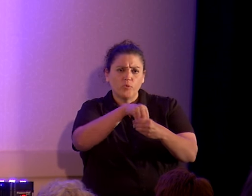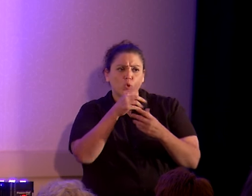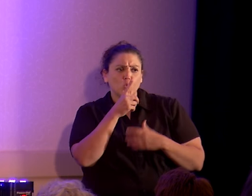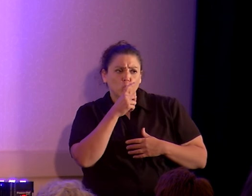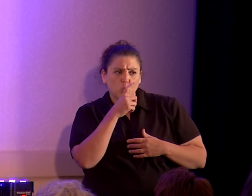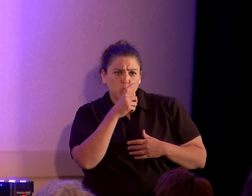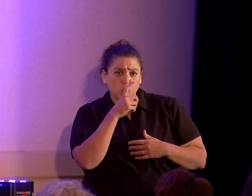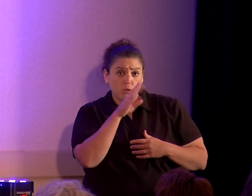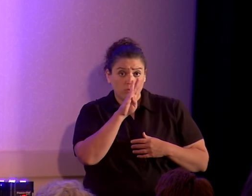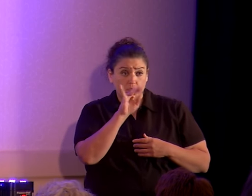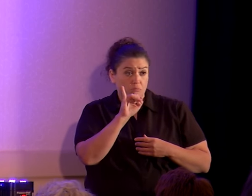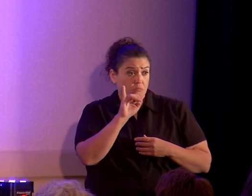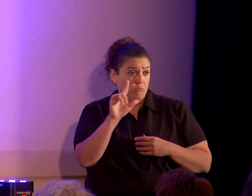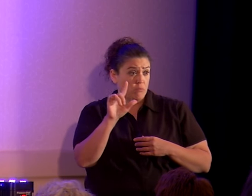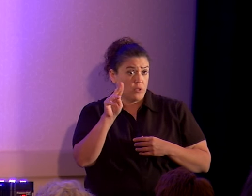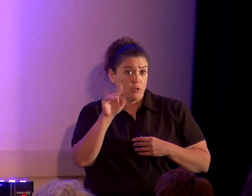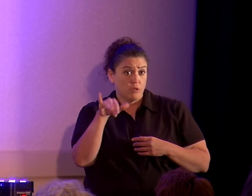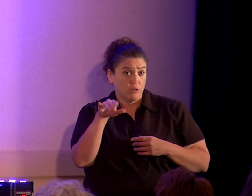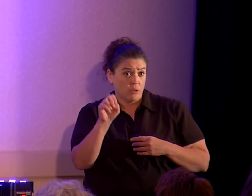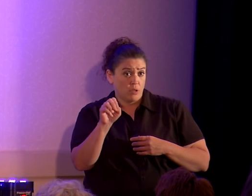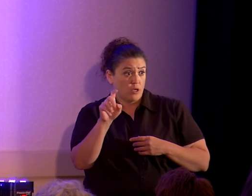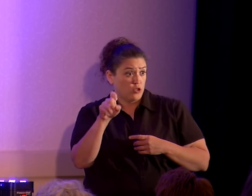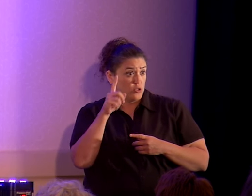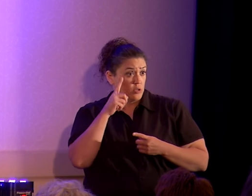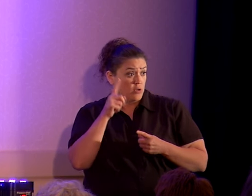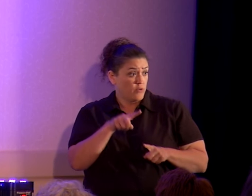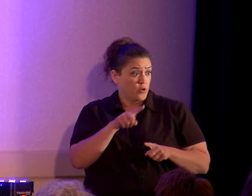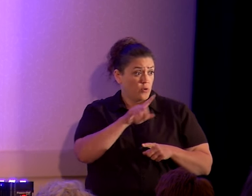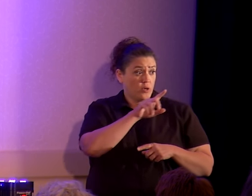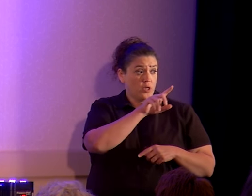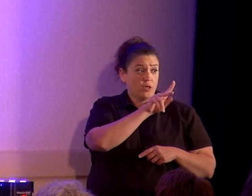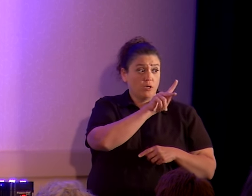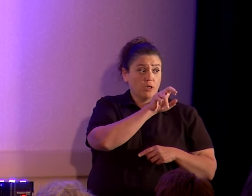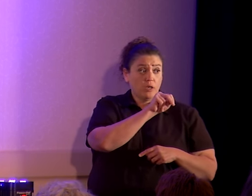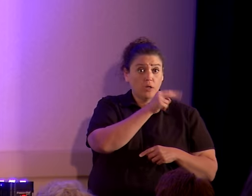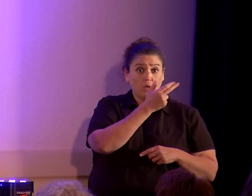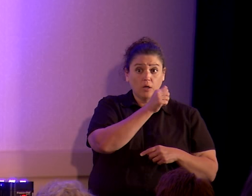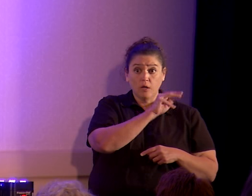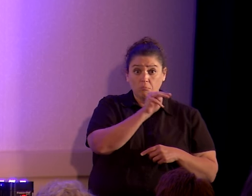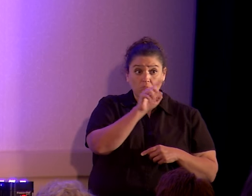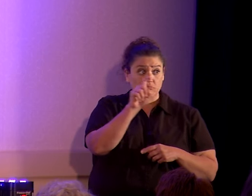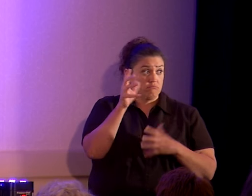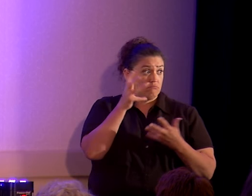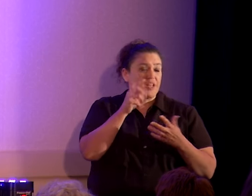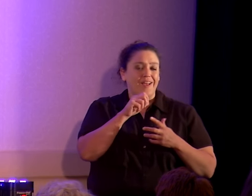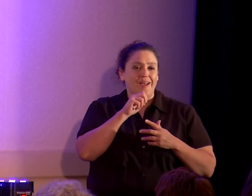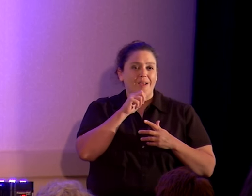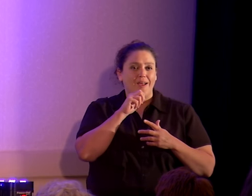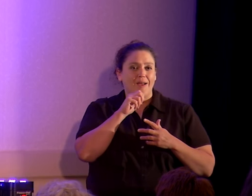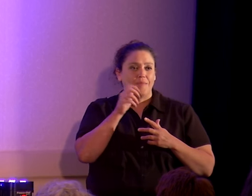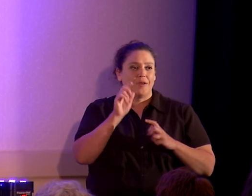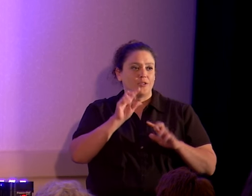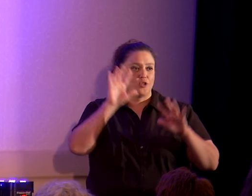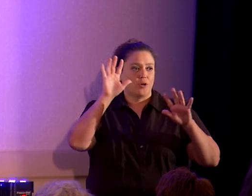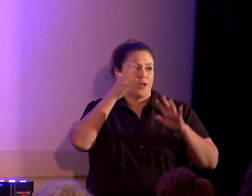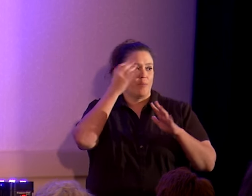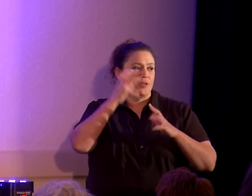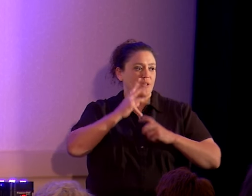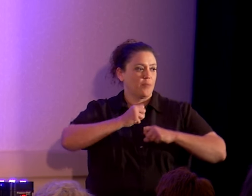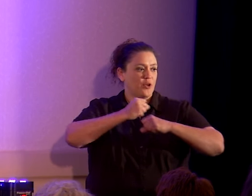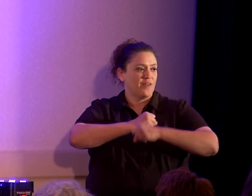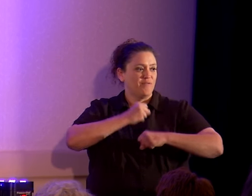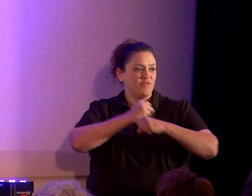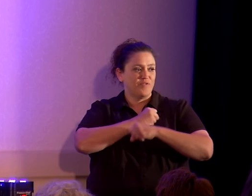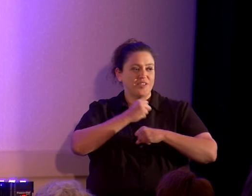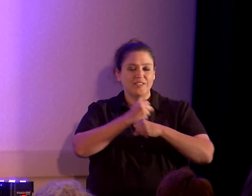Should Bill Nye have agreed to debate Ken Ham? I'm not going to do a show of hands, because we're to need a fistfight breaking out